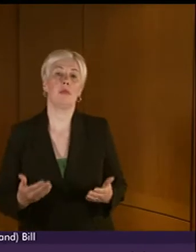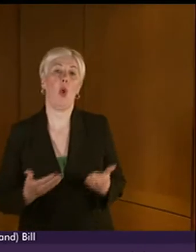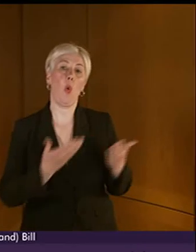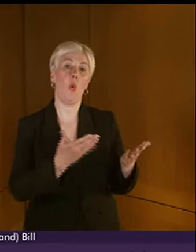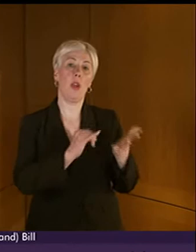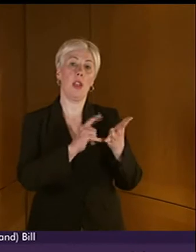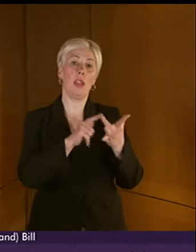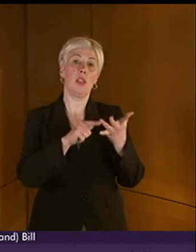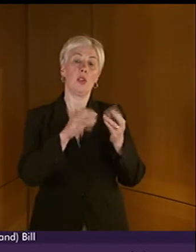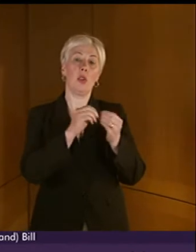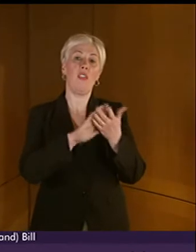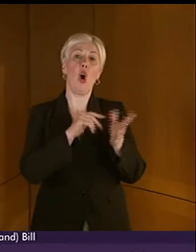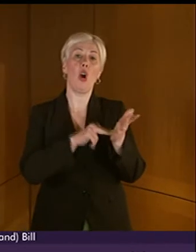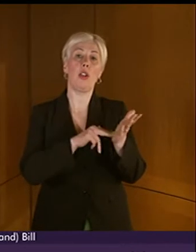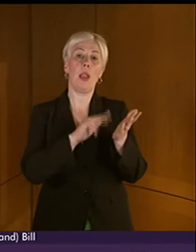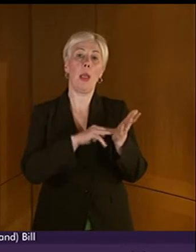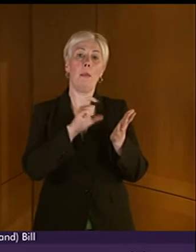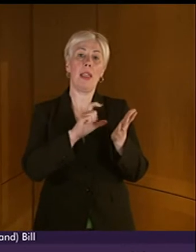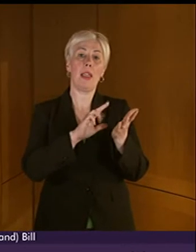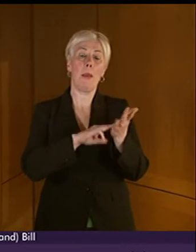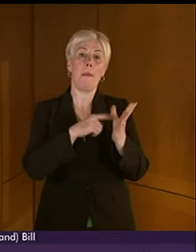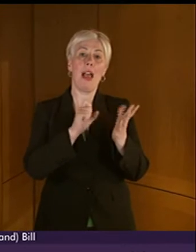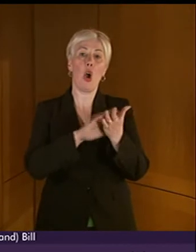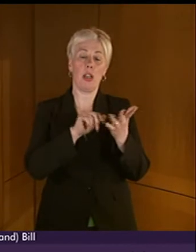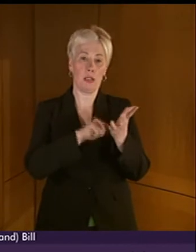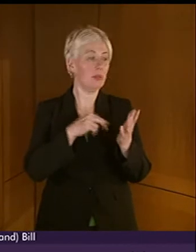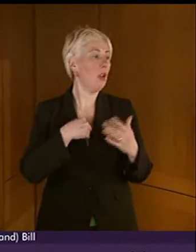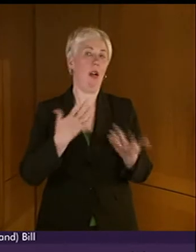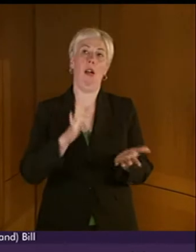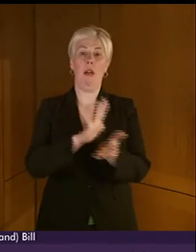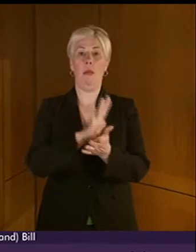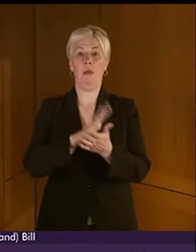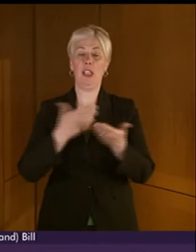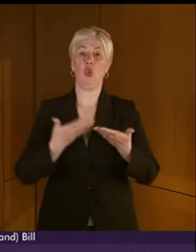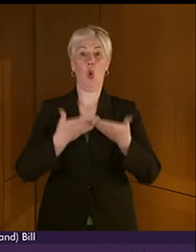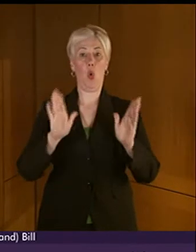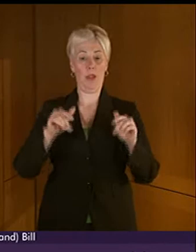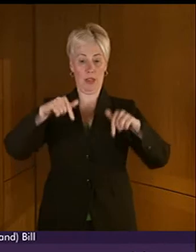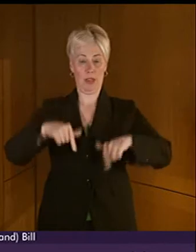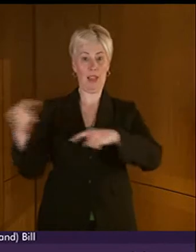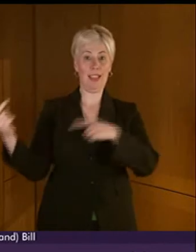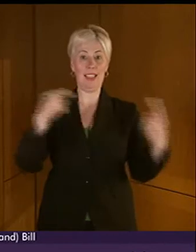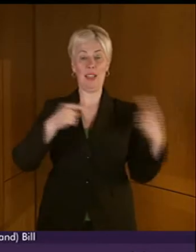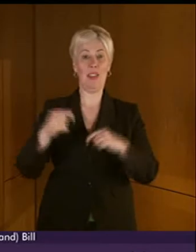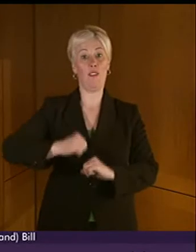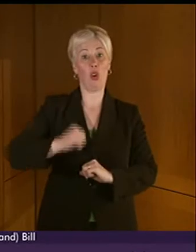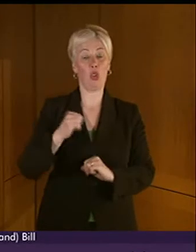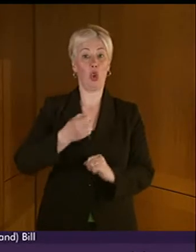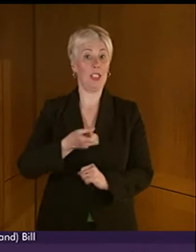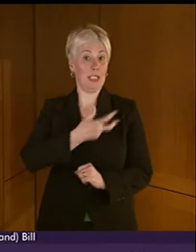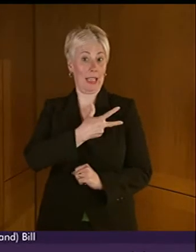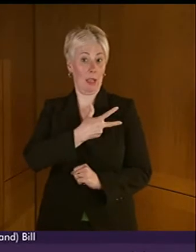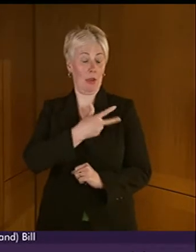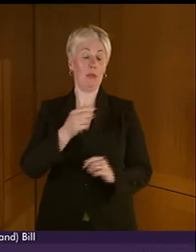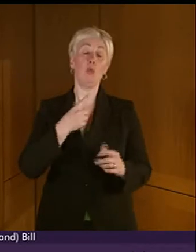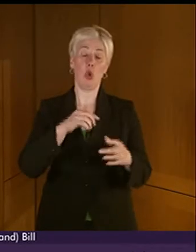please. Thank you, President Officer. It gives me great pleasure to open this debate for Scottish Labour this afternoon and to pledge your support to Mark Griffin's